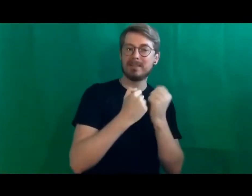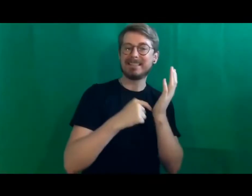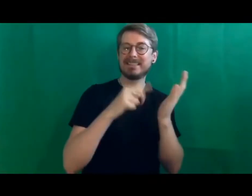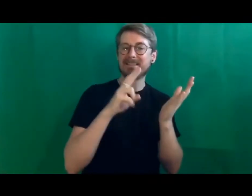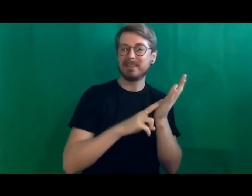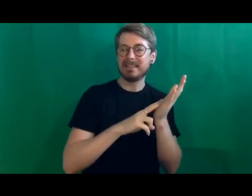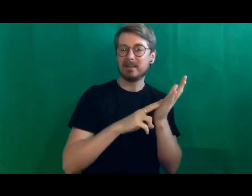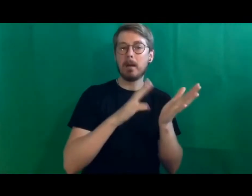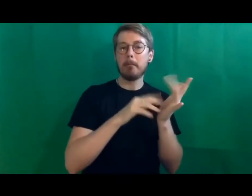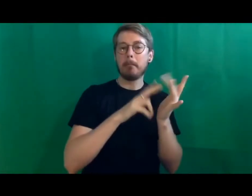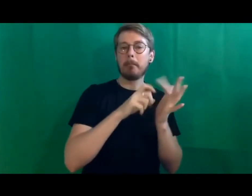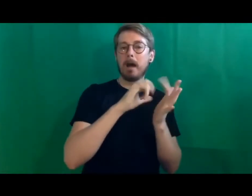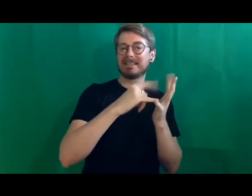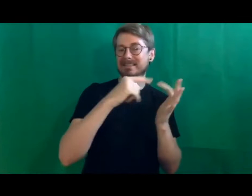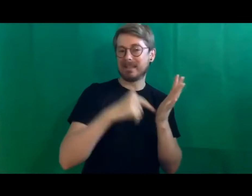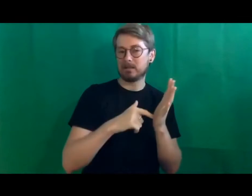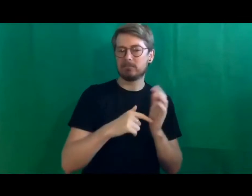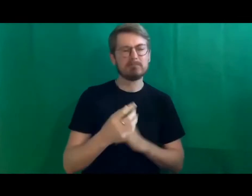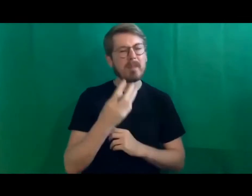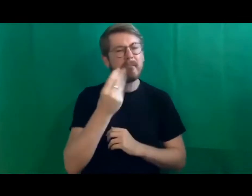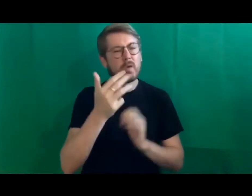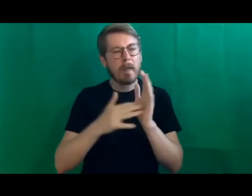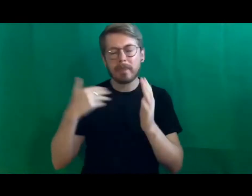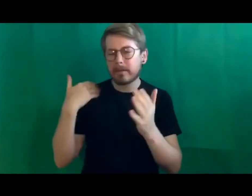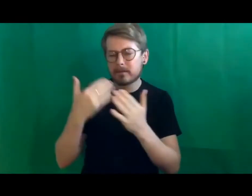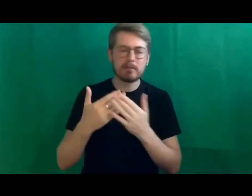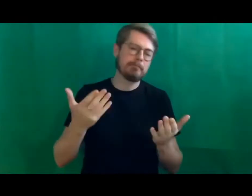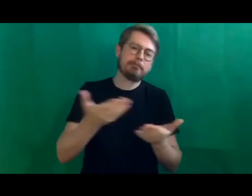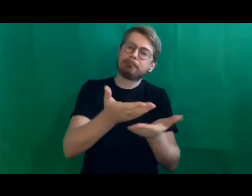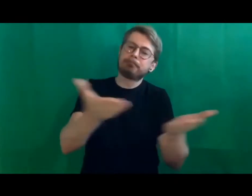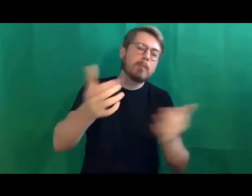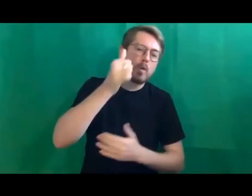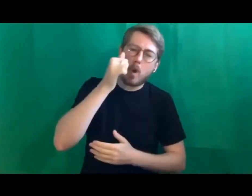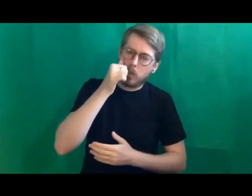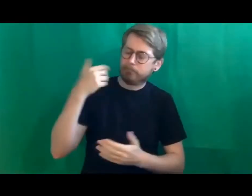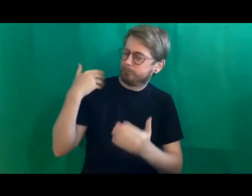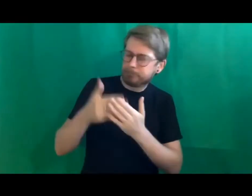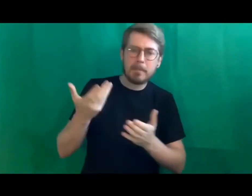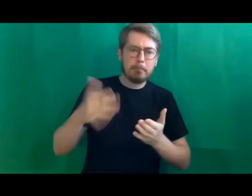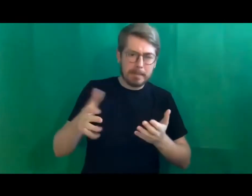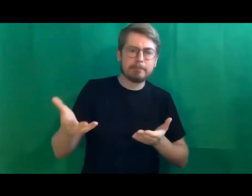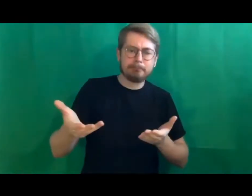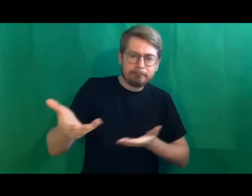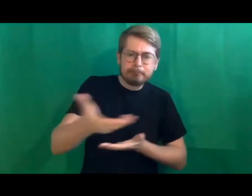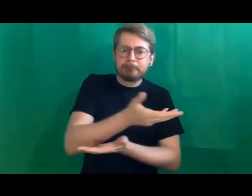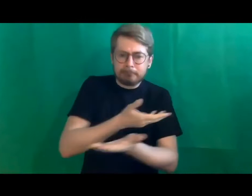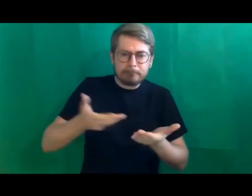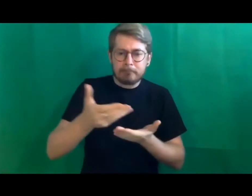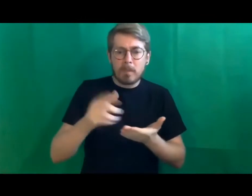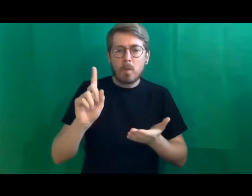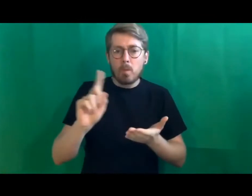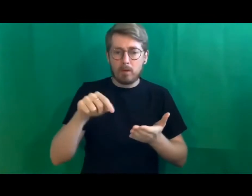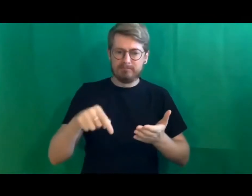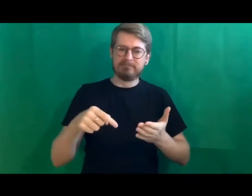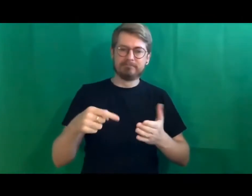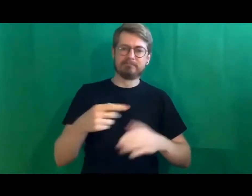last few months I'm sure everyone knows that the biggest topic of discussion has been the workforce of